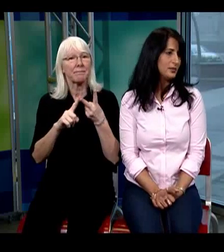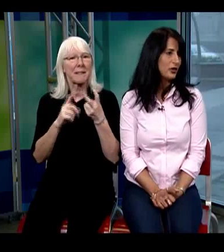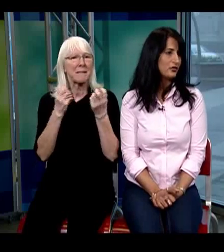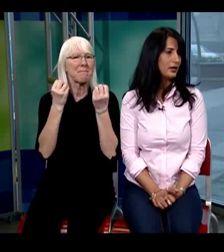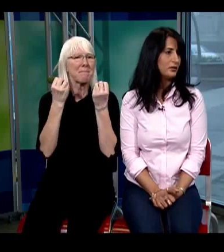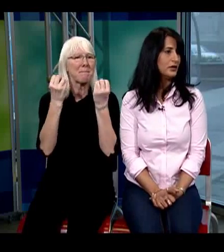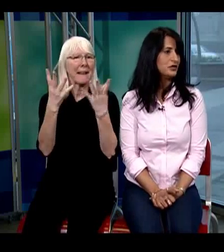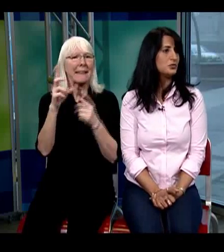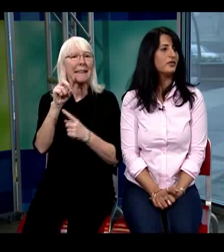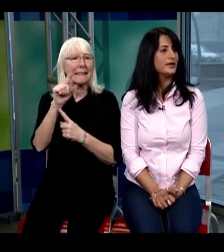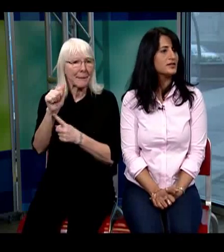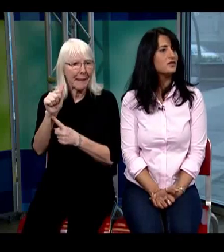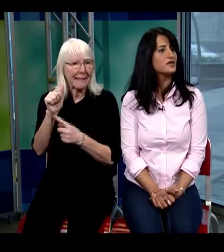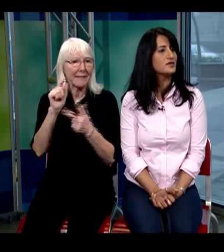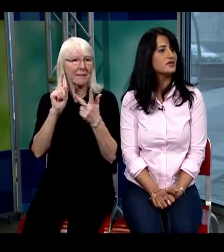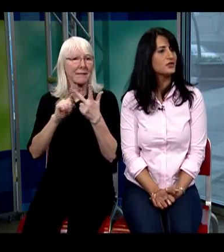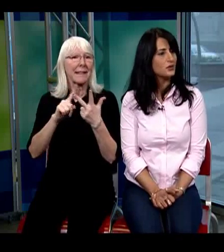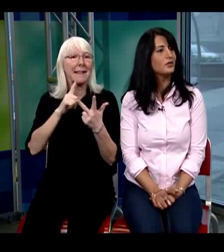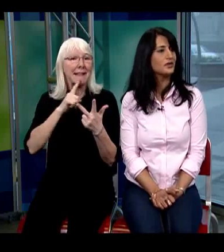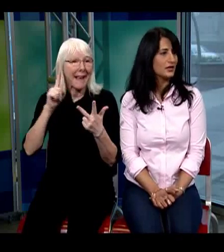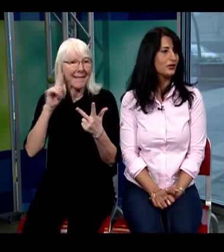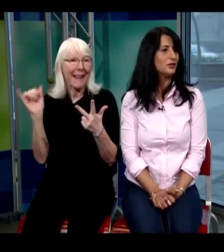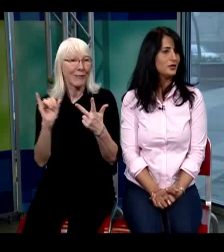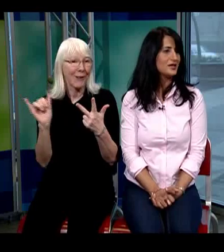a part of my ability to provide services to the Deaf community.